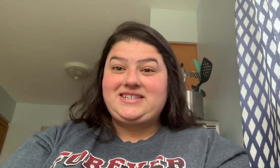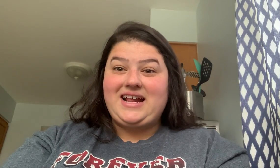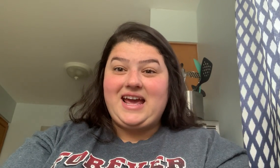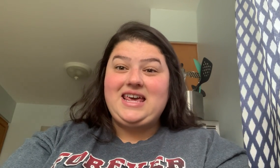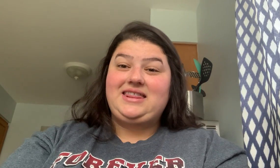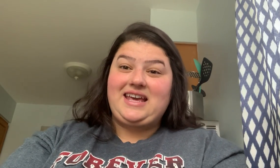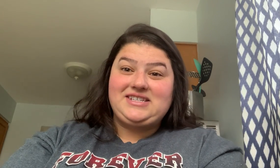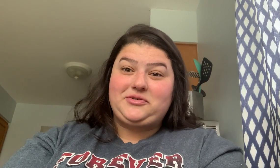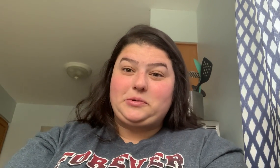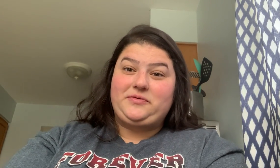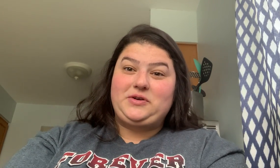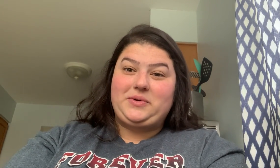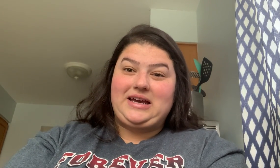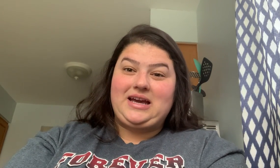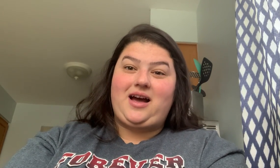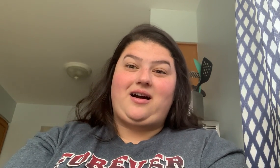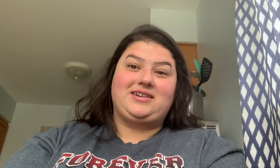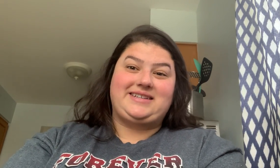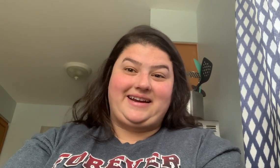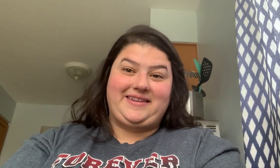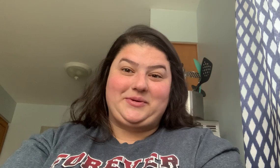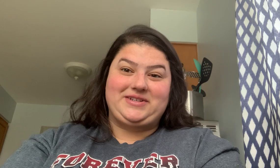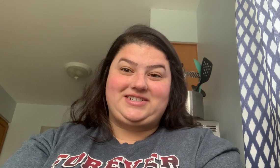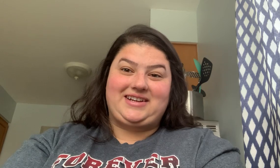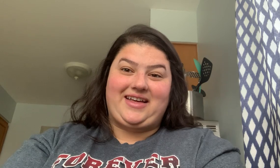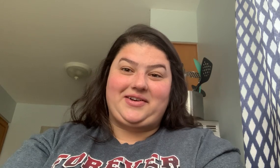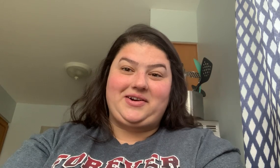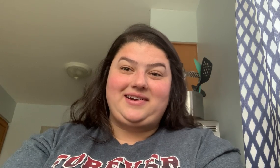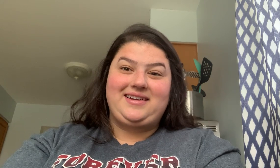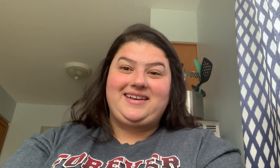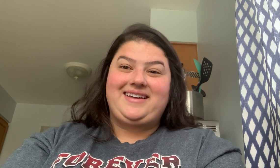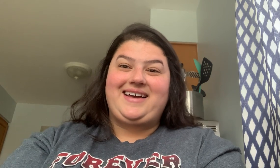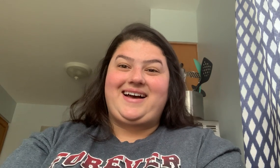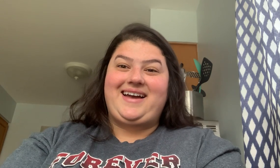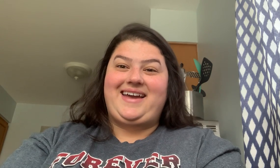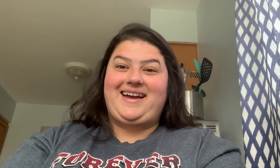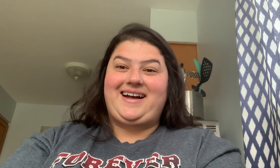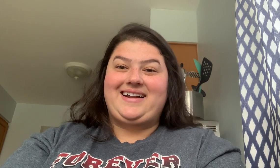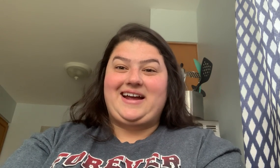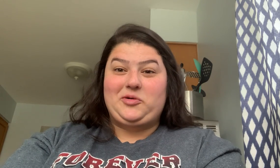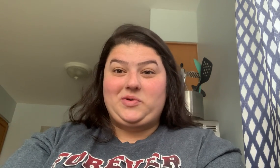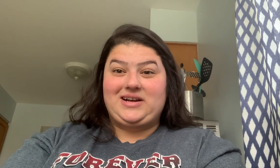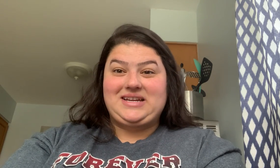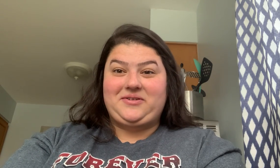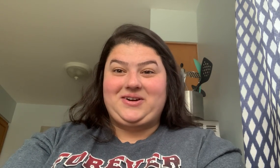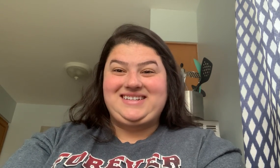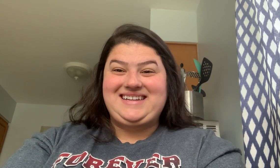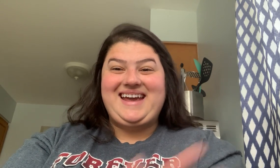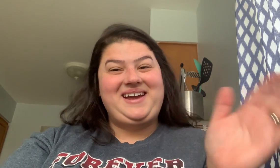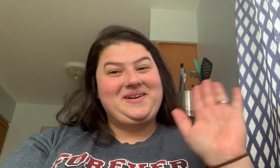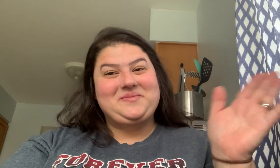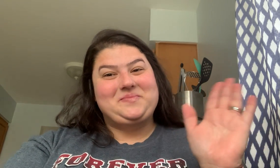today. Thanks for reviewing our sign language together and I hope you guys have a great day. Bye!